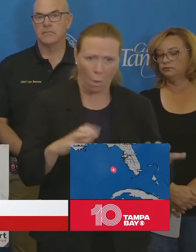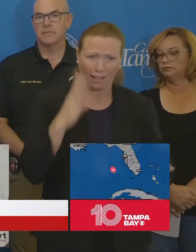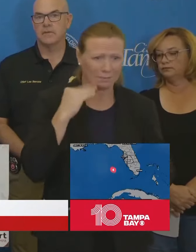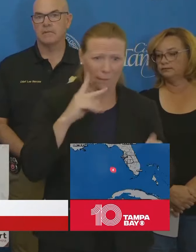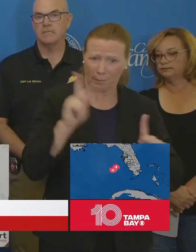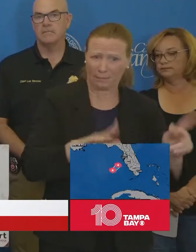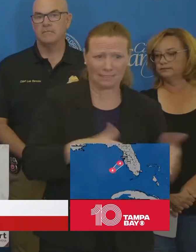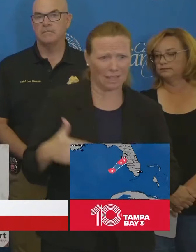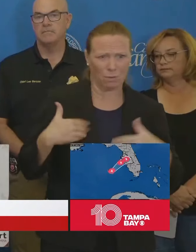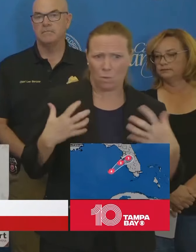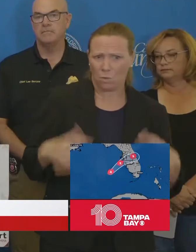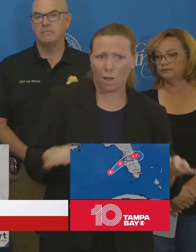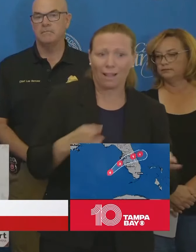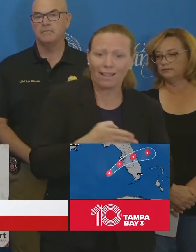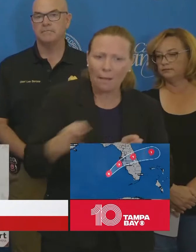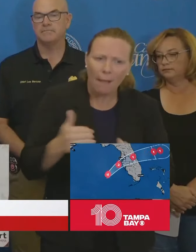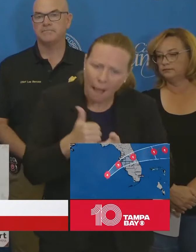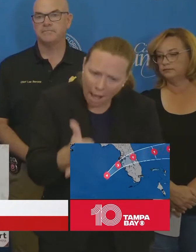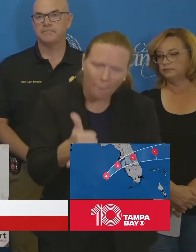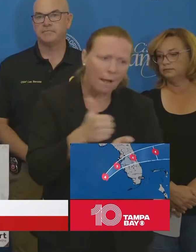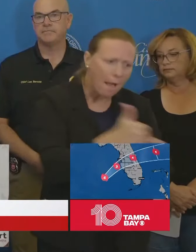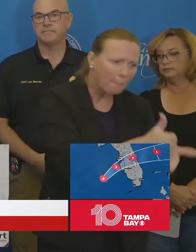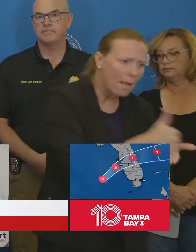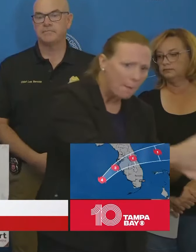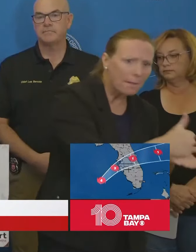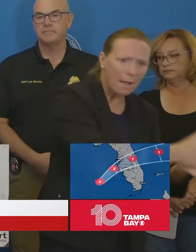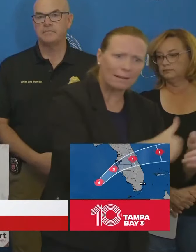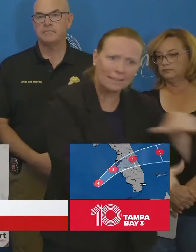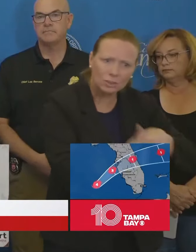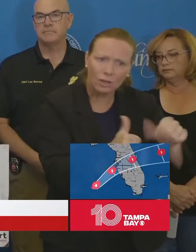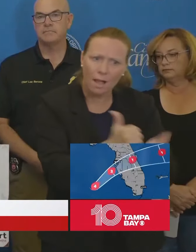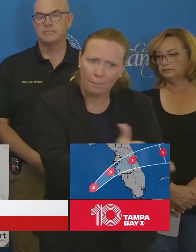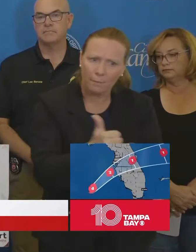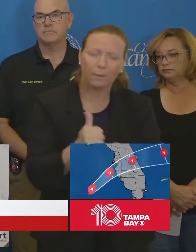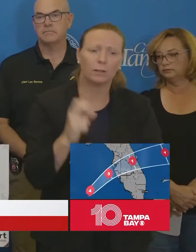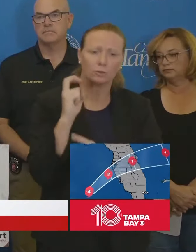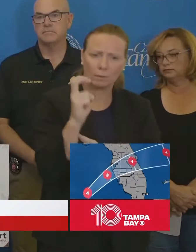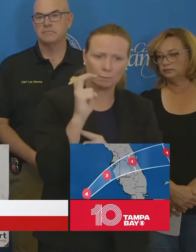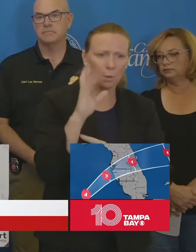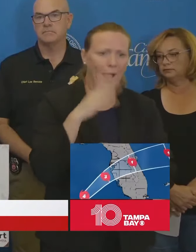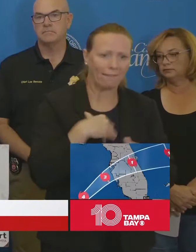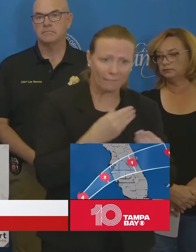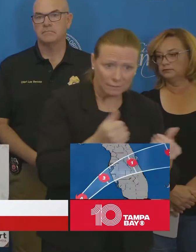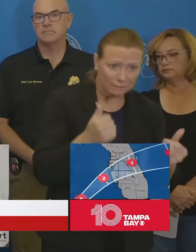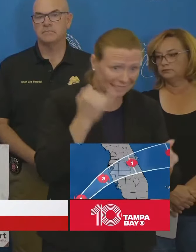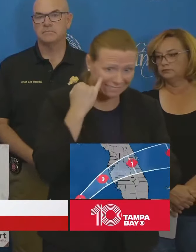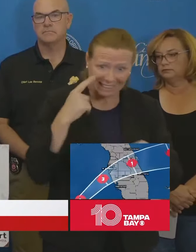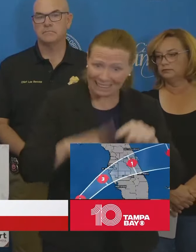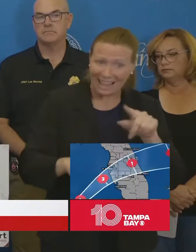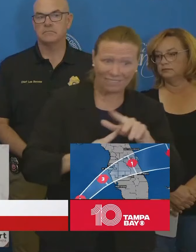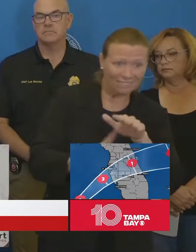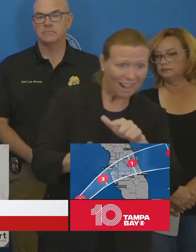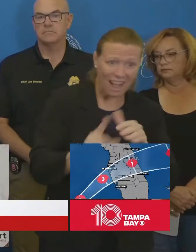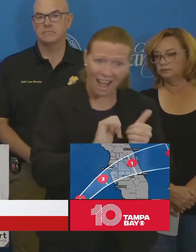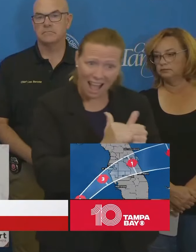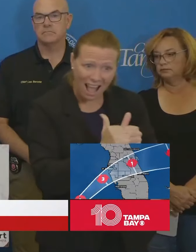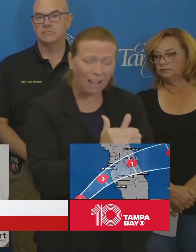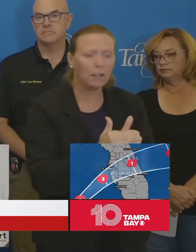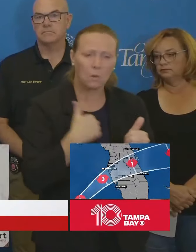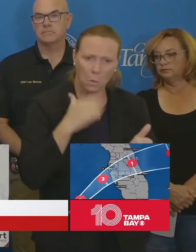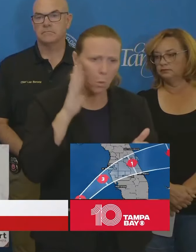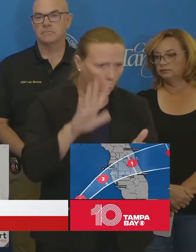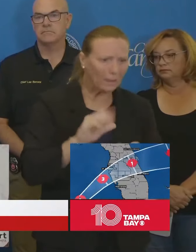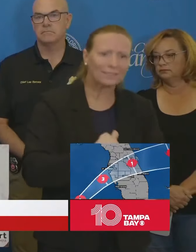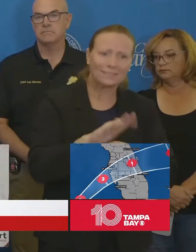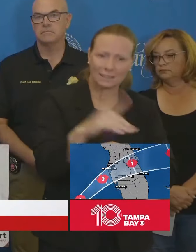Neighbors help neighbors. We have transportation solutions. If you can't get out of a certain area, we can send